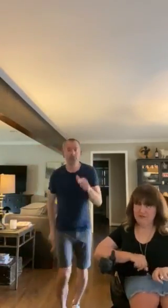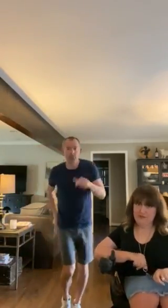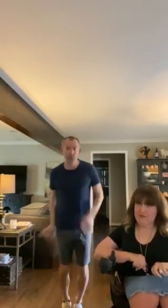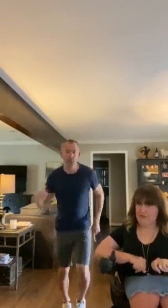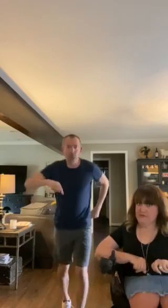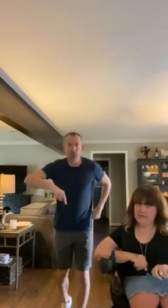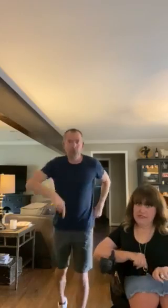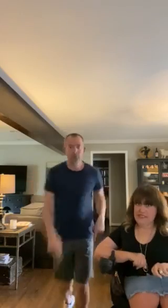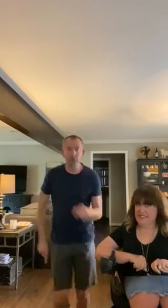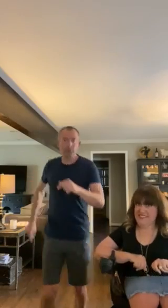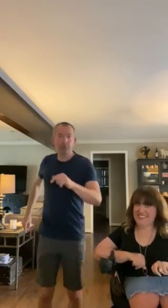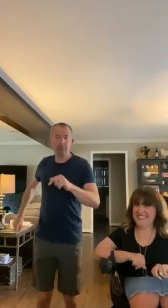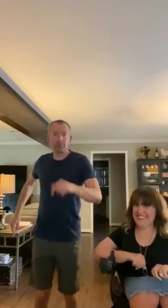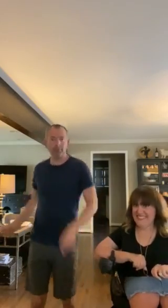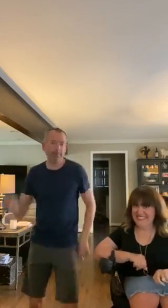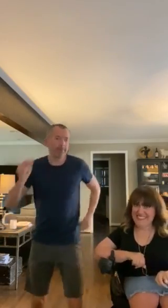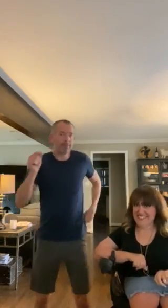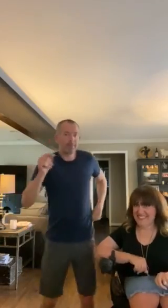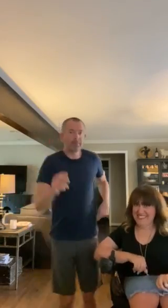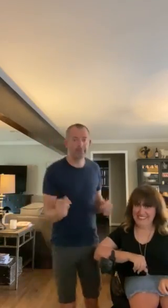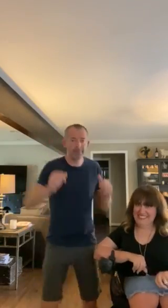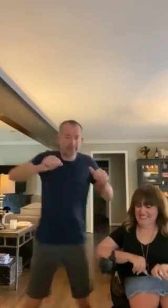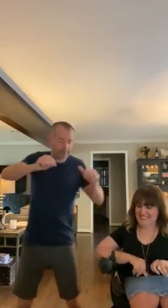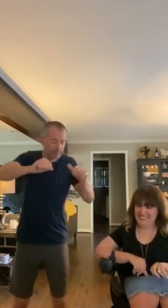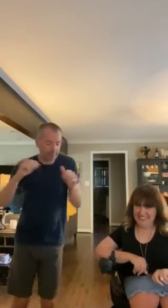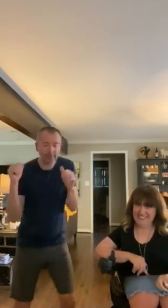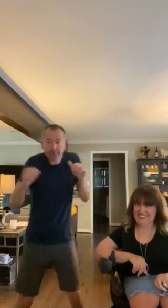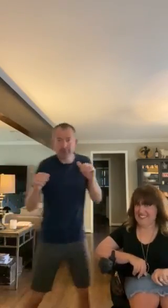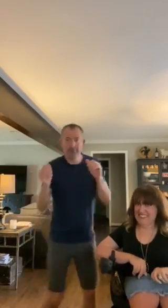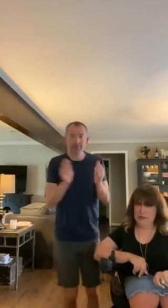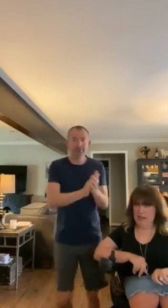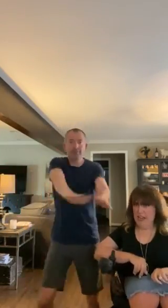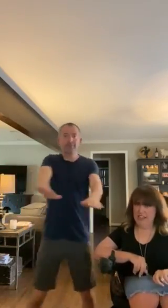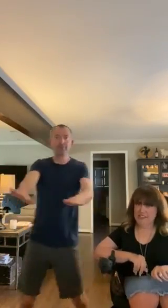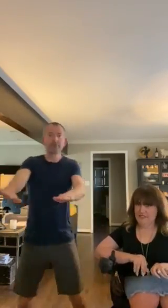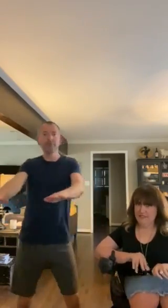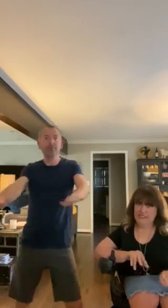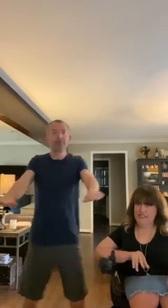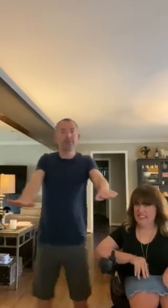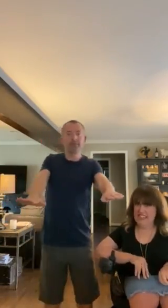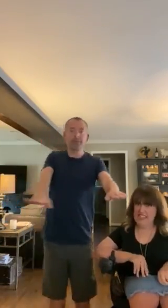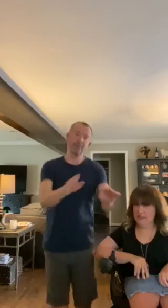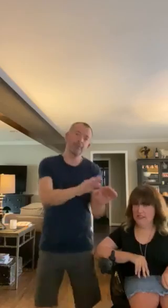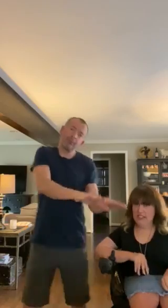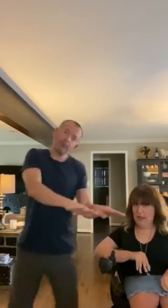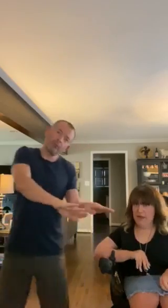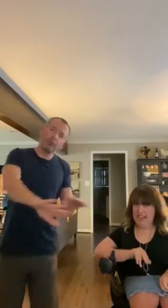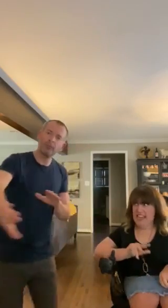is inside, down in my heart, I'm going with my support If you ever need a help in your